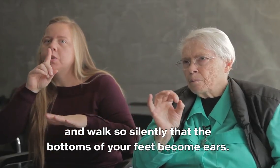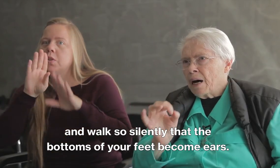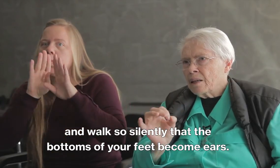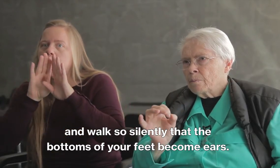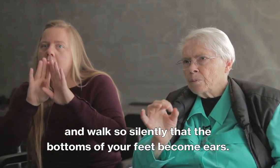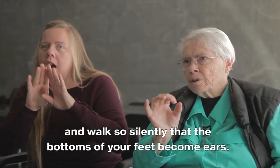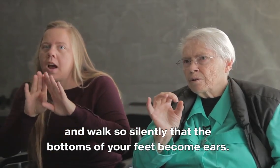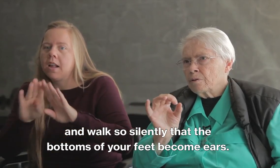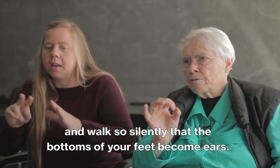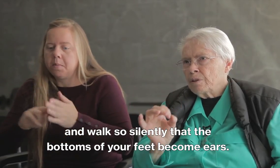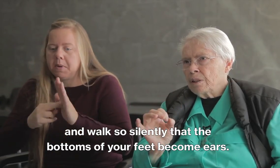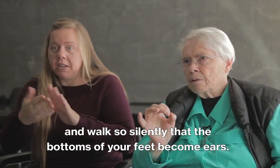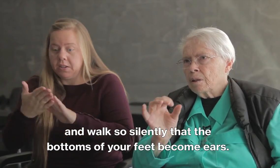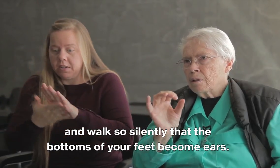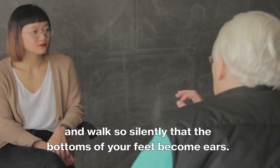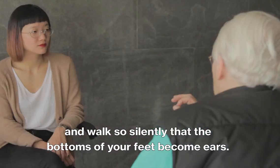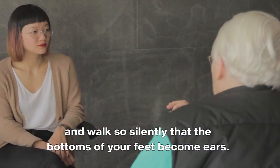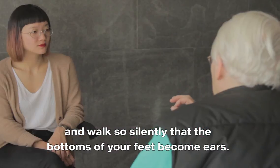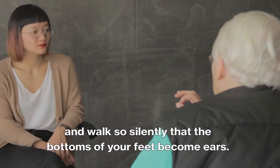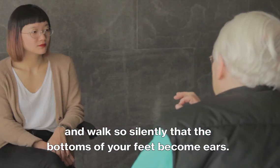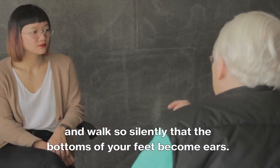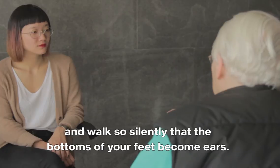bottoms of your feet become ears.